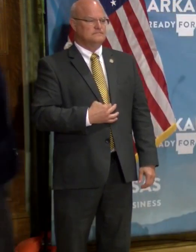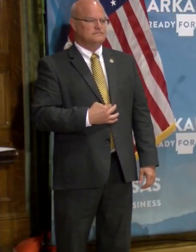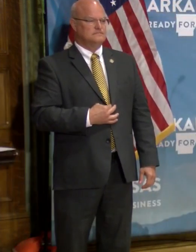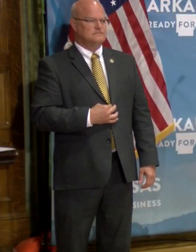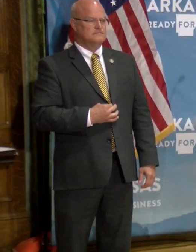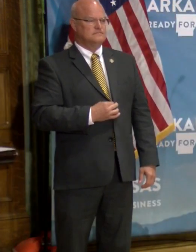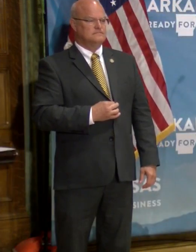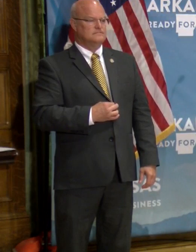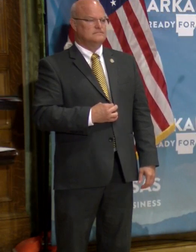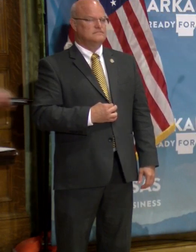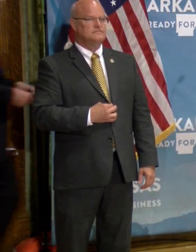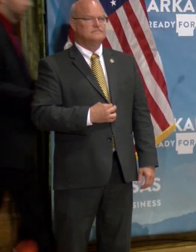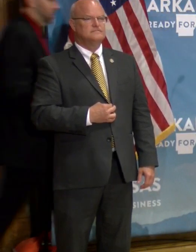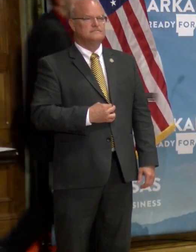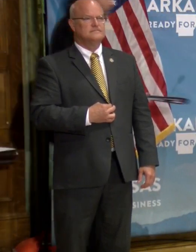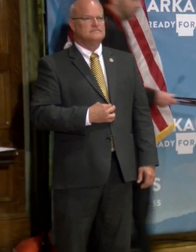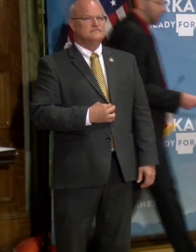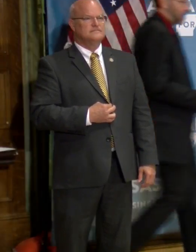Uh,